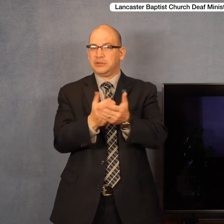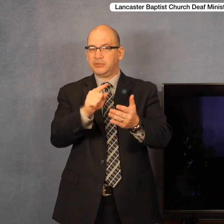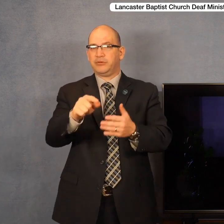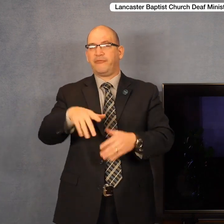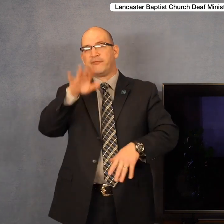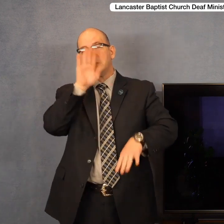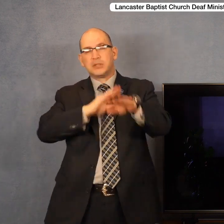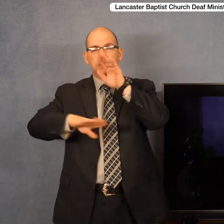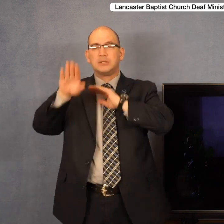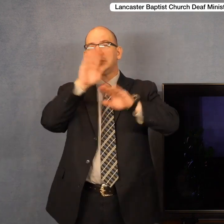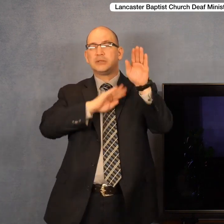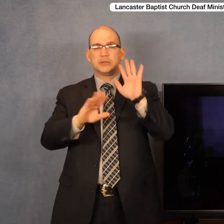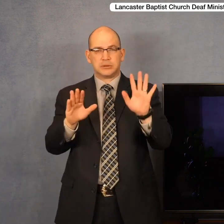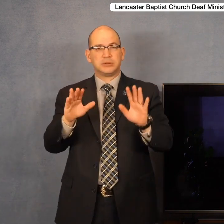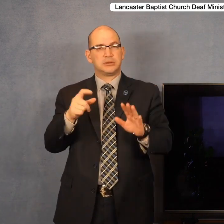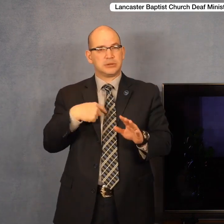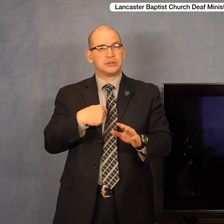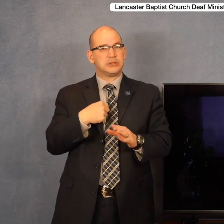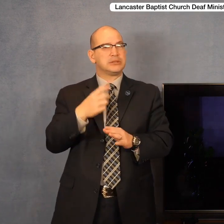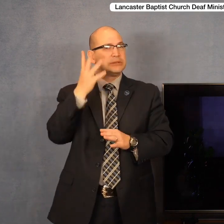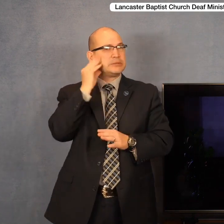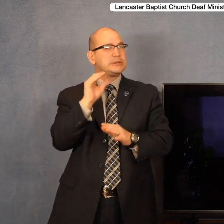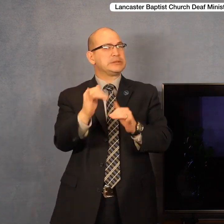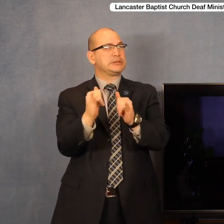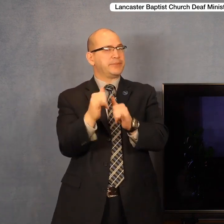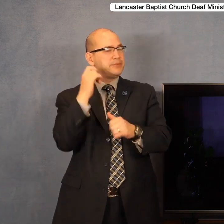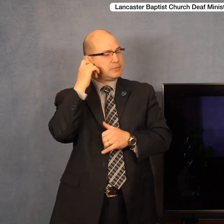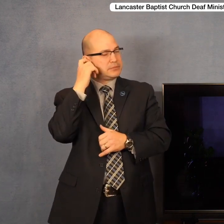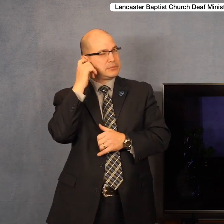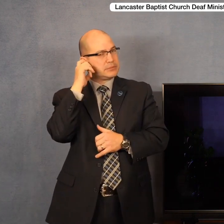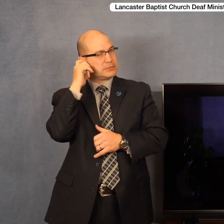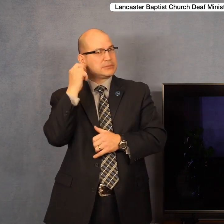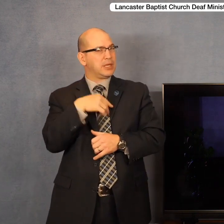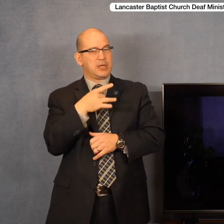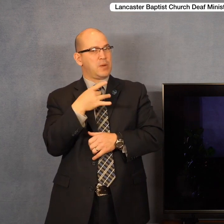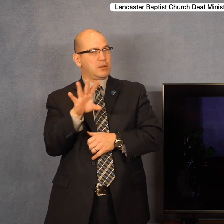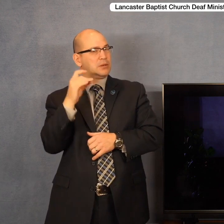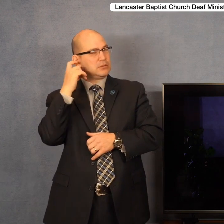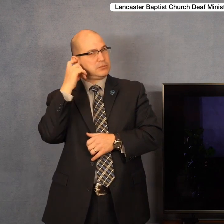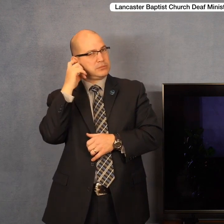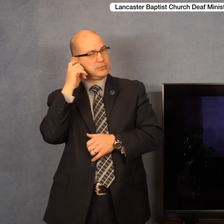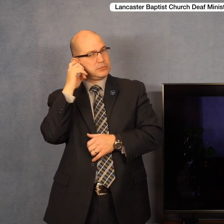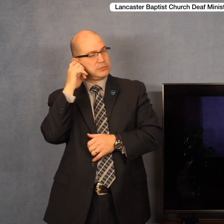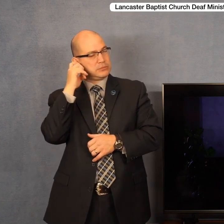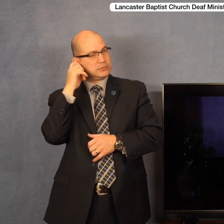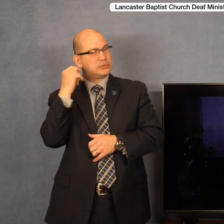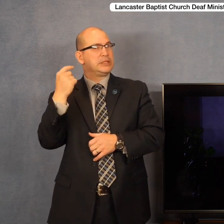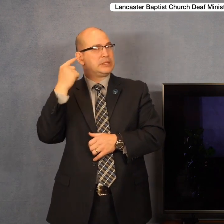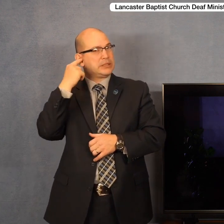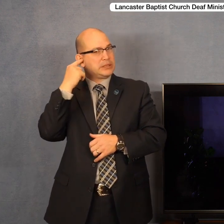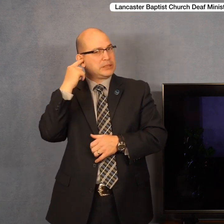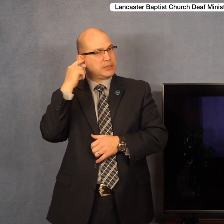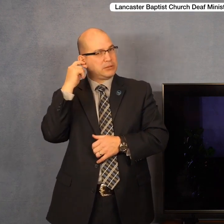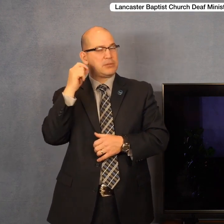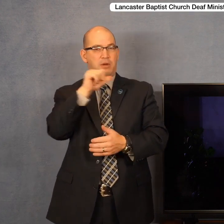getting frustrated. And I share in that at times. And I don't like it when I hear our authorities telling us that the